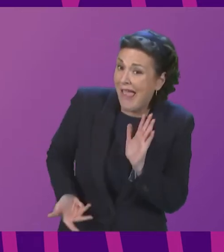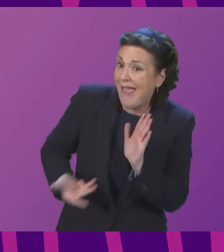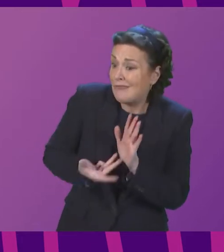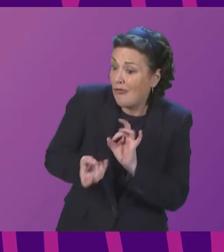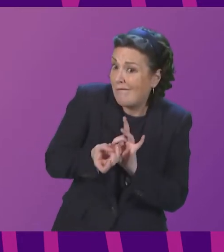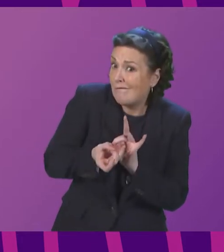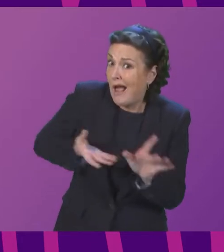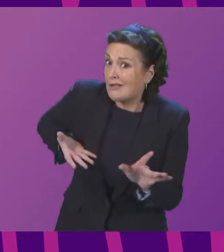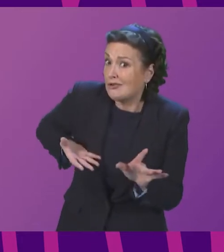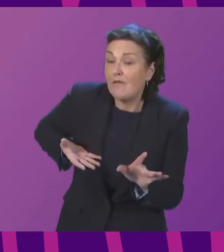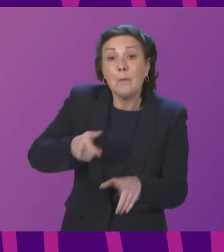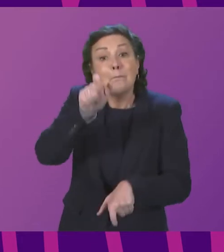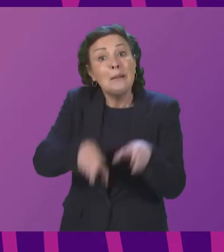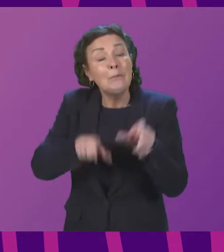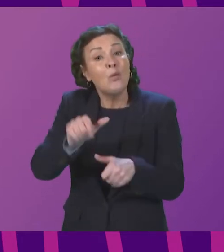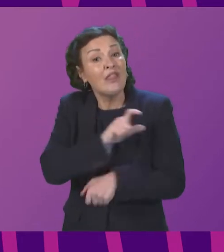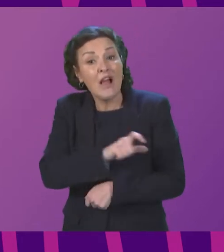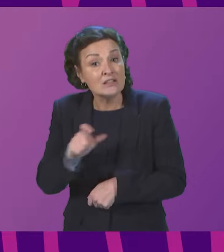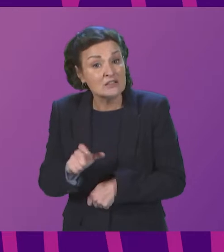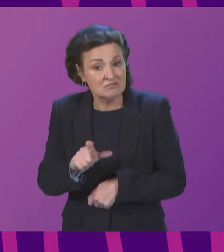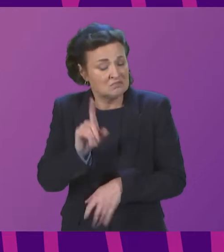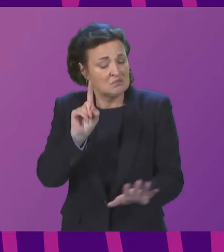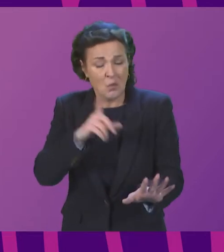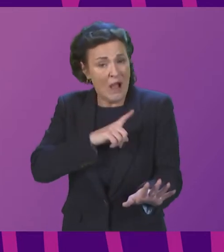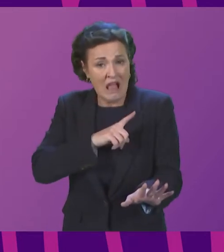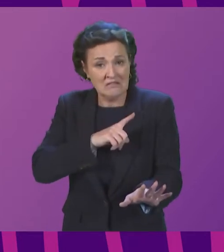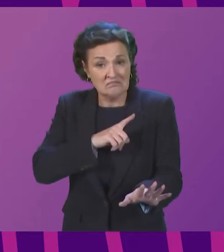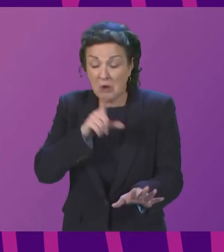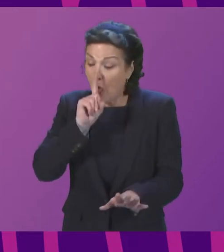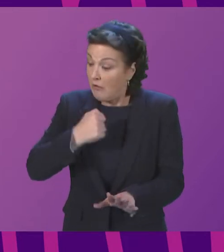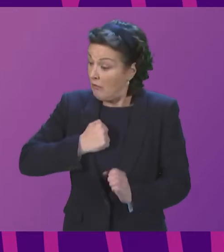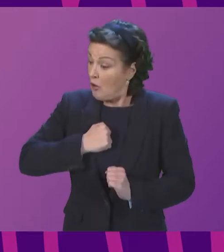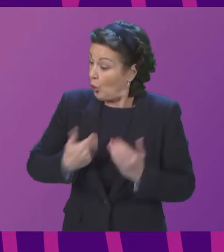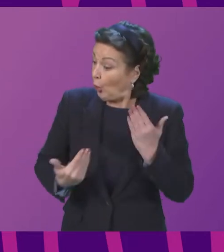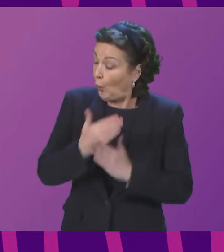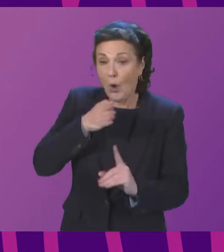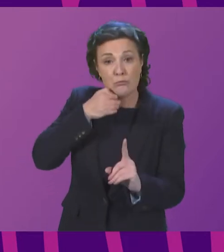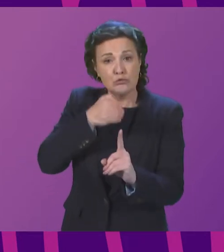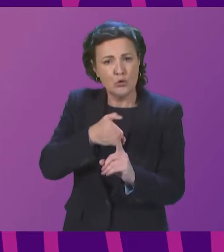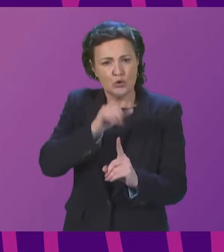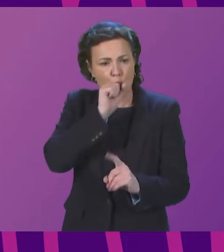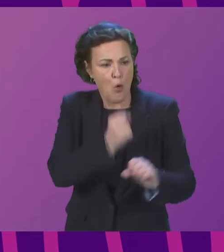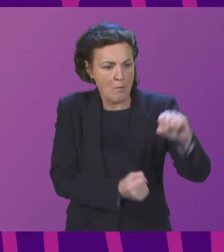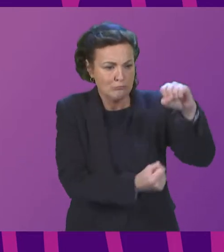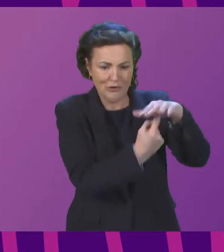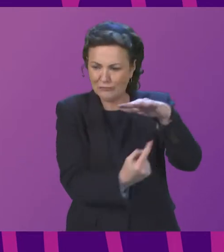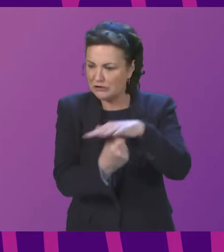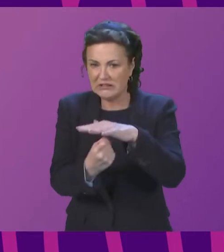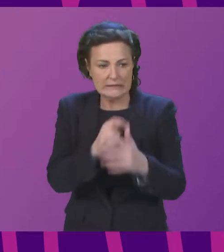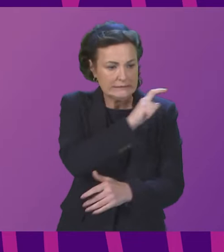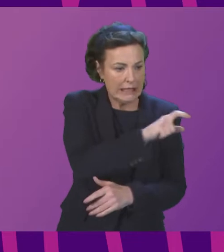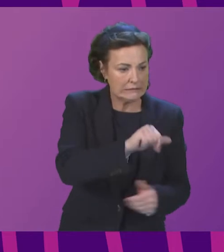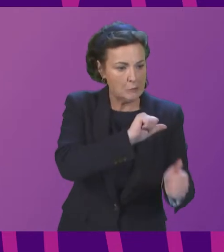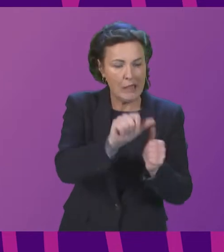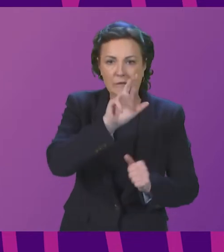for people with cancer and that its approach will not prioritise any single condition over another. The